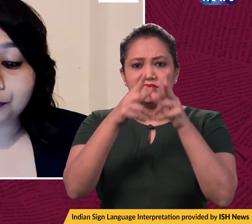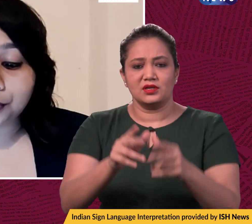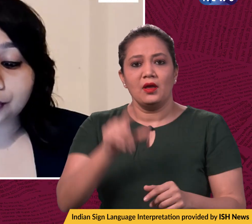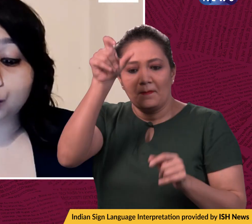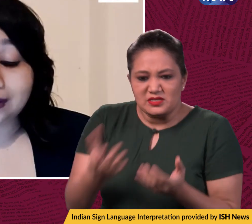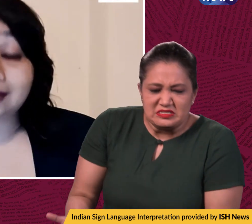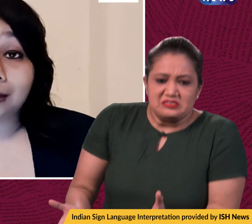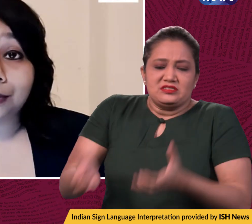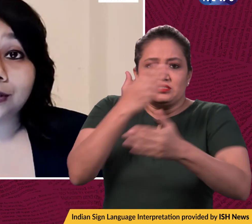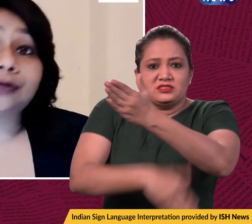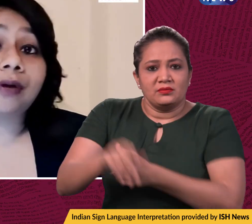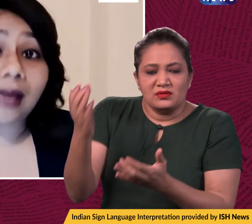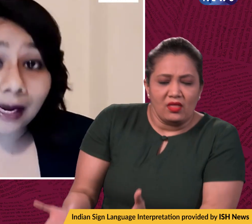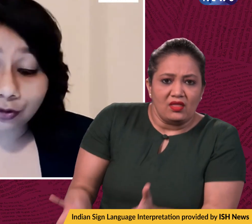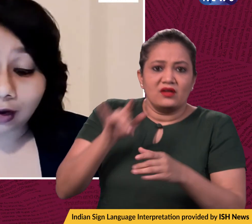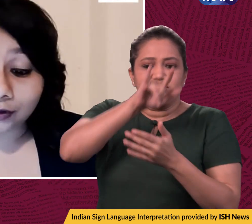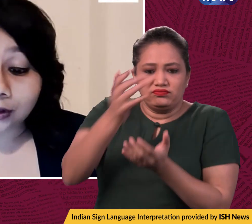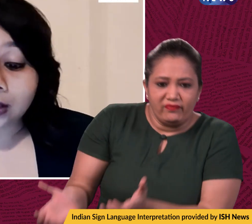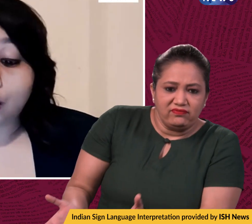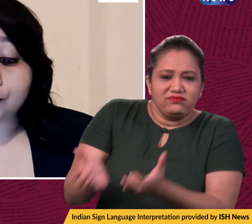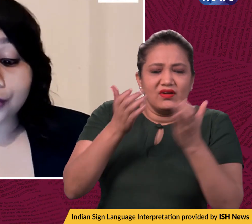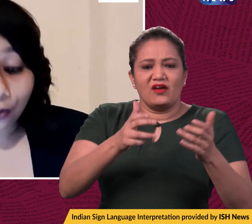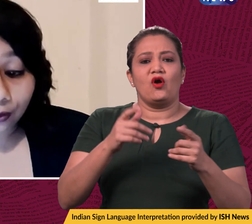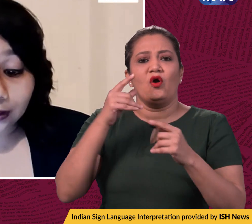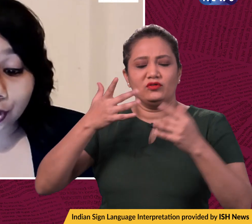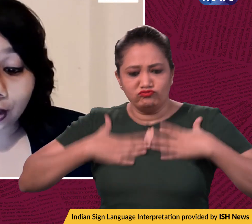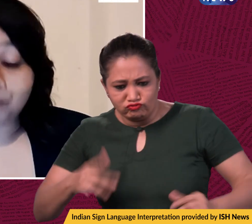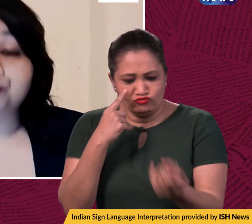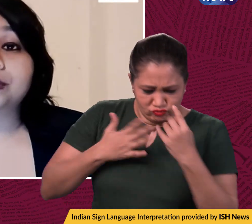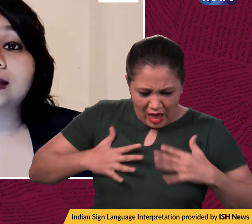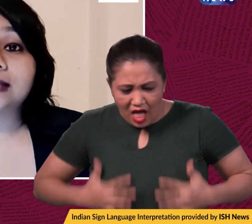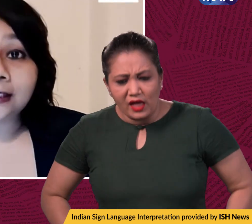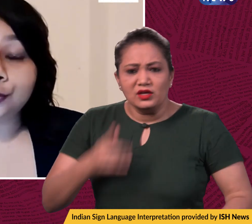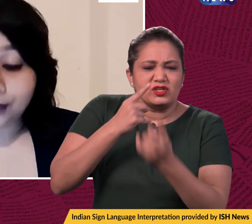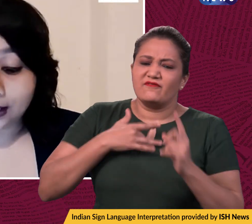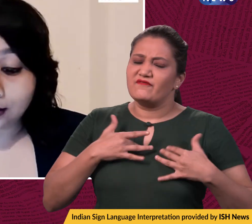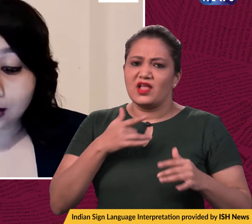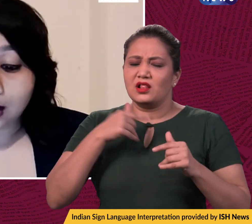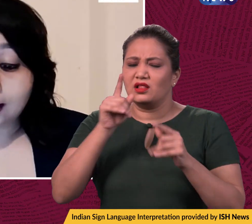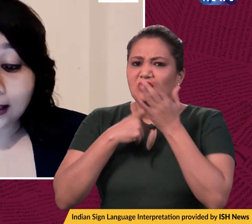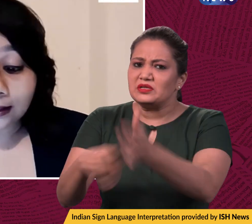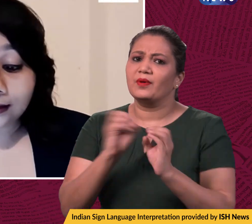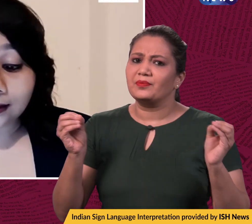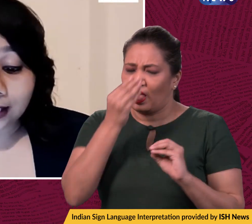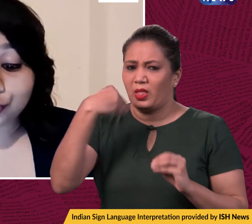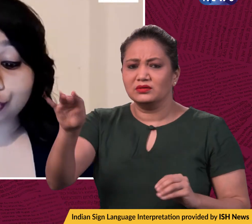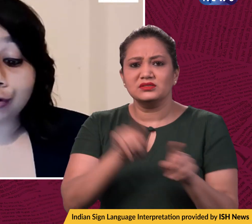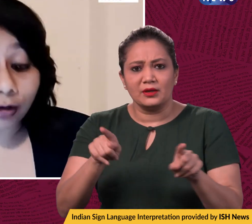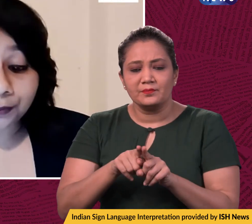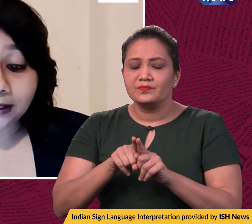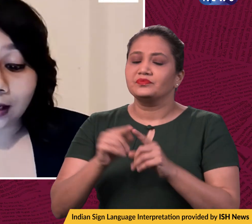a person with disability during air travel or security checkup is inhumane and held that the same should not be